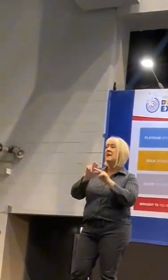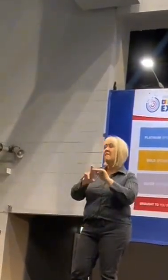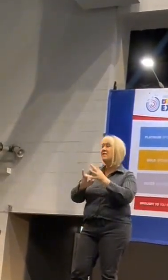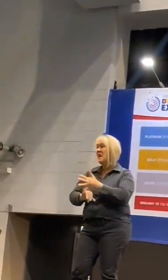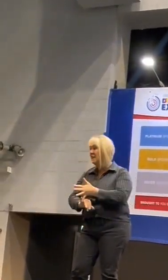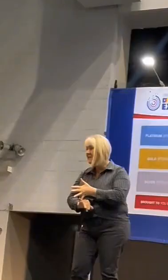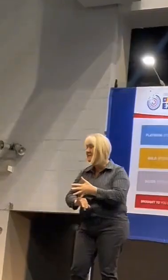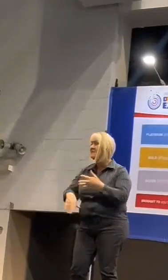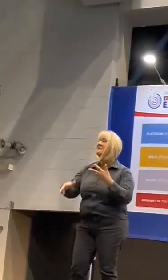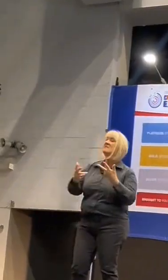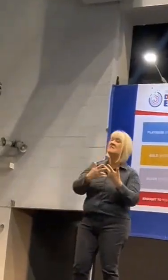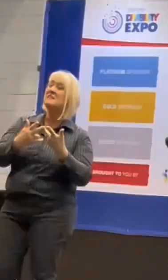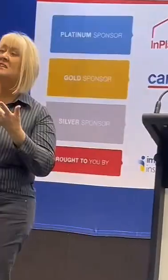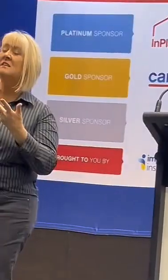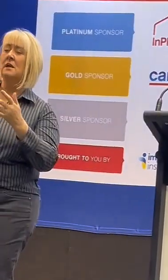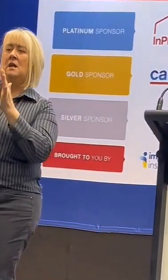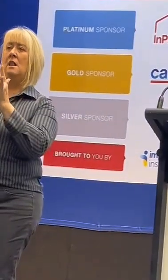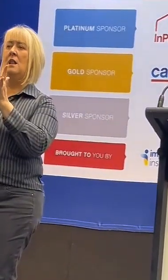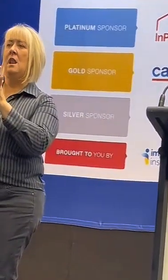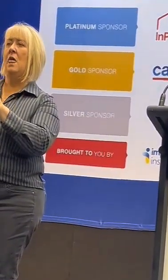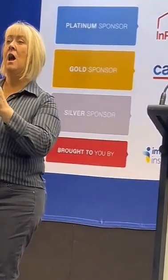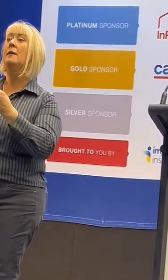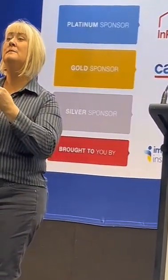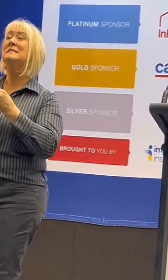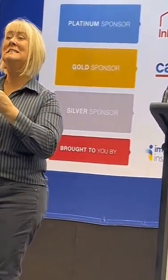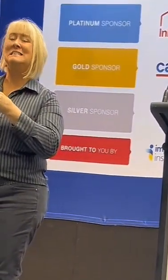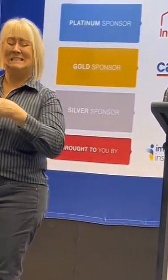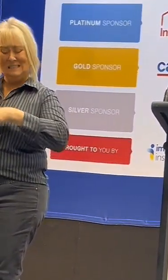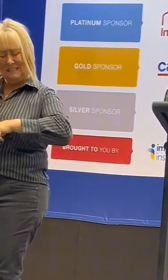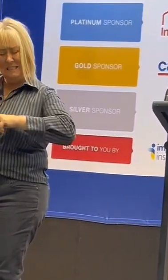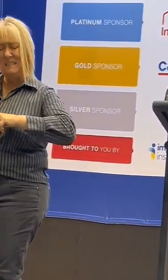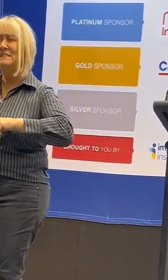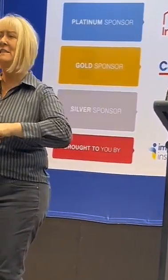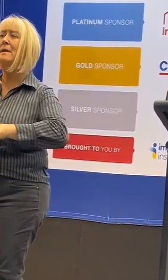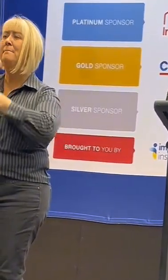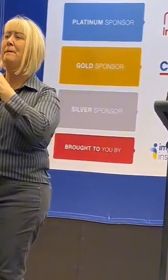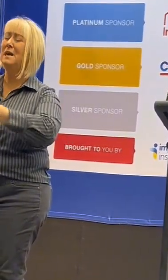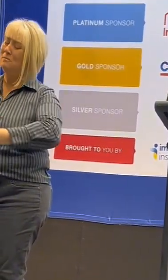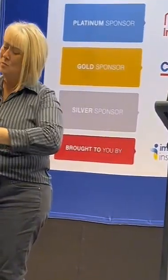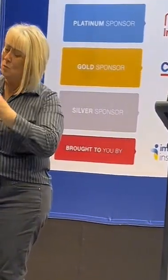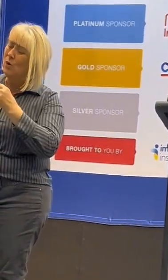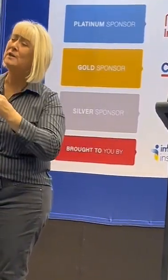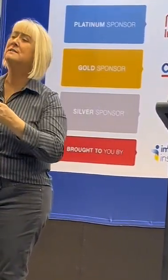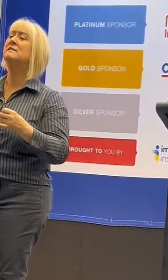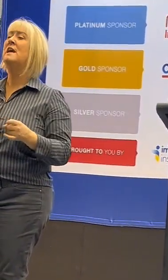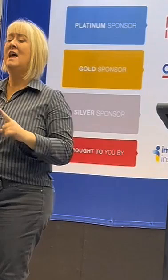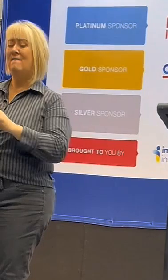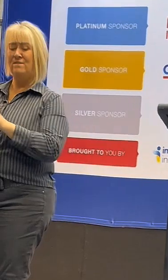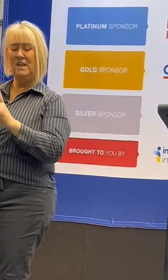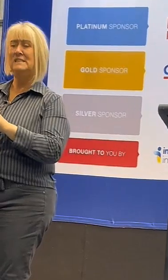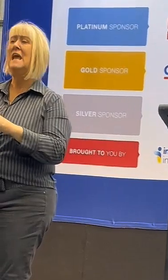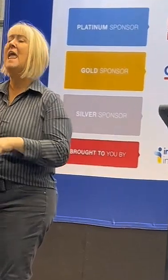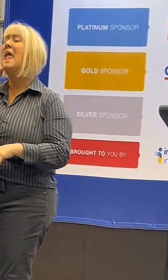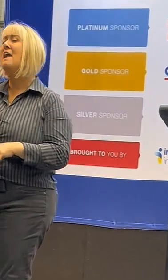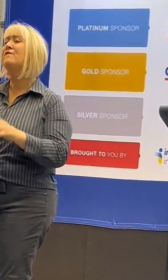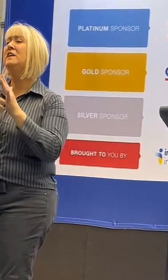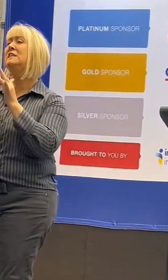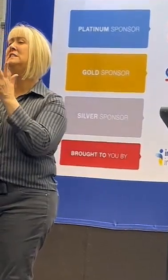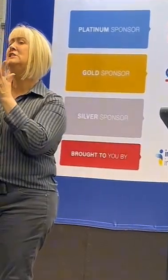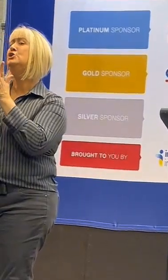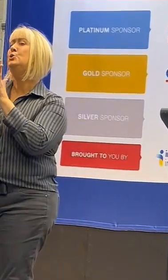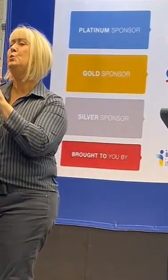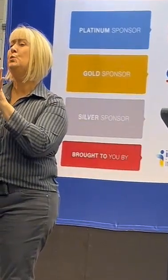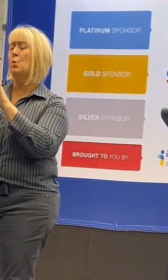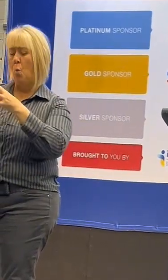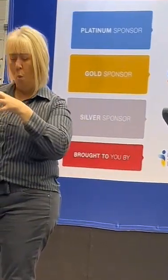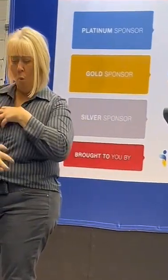untreated, Lyme disease can become chronic, affecting every tissue and organ in the body. The